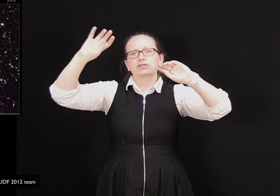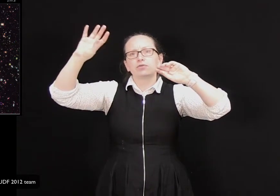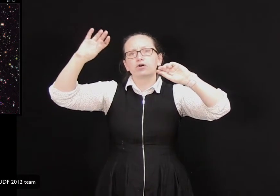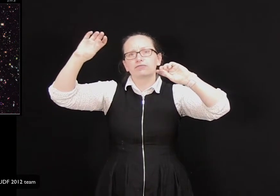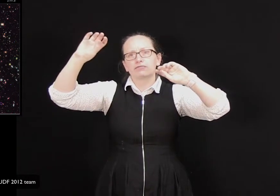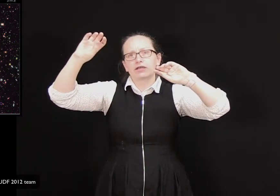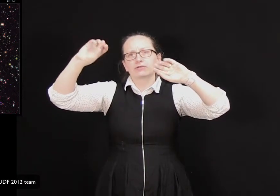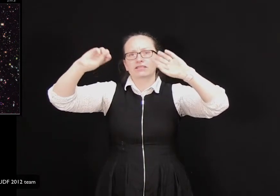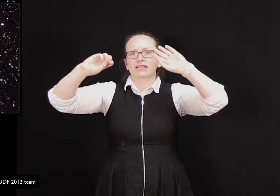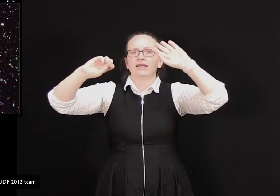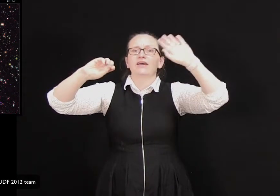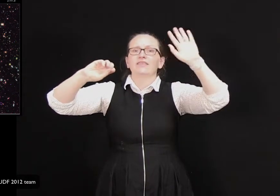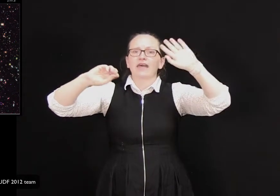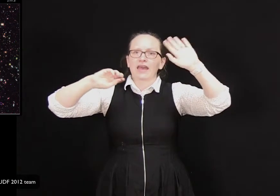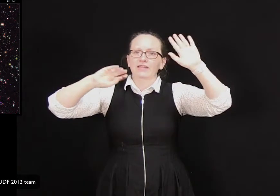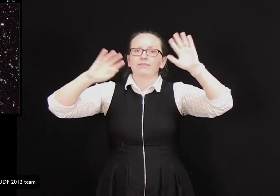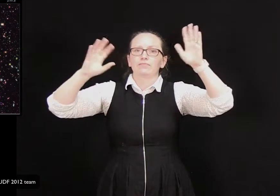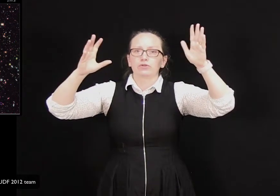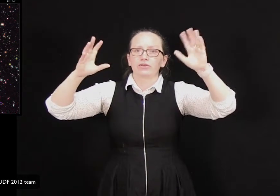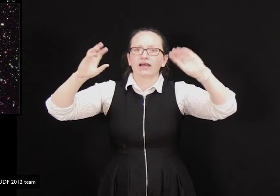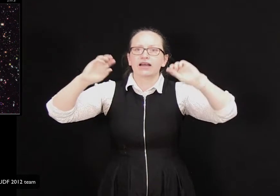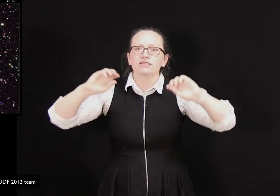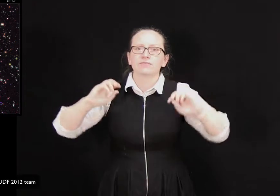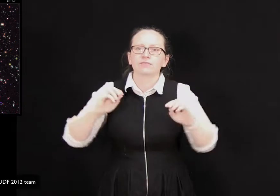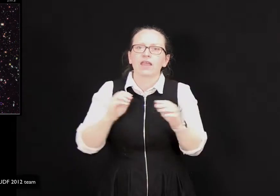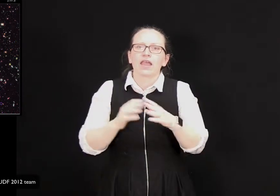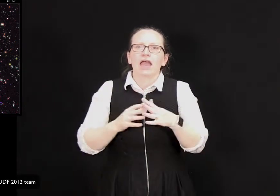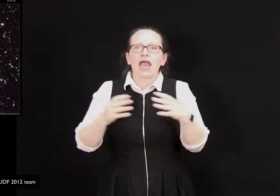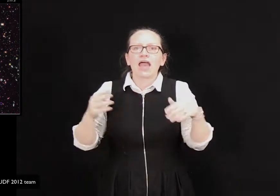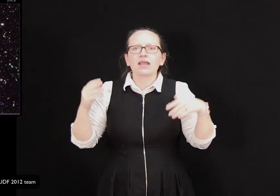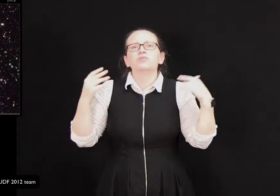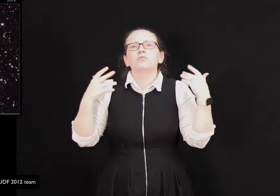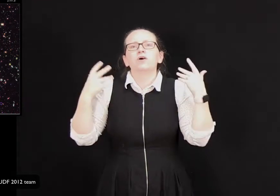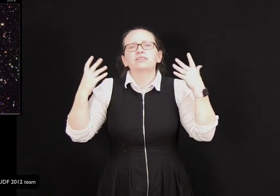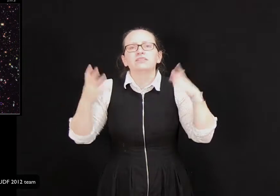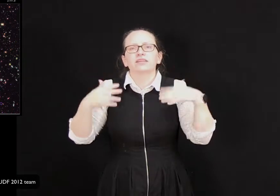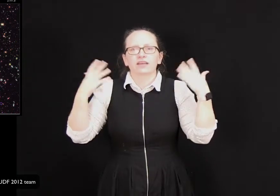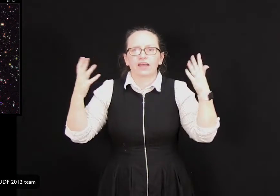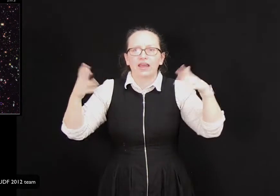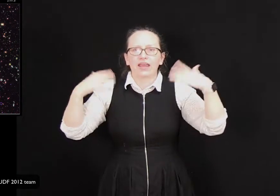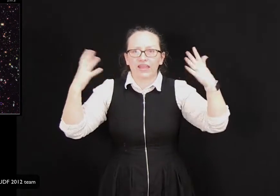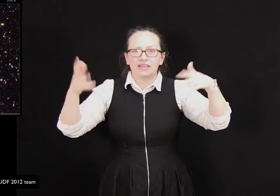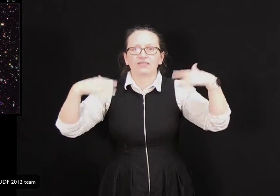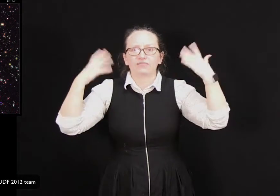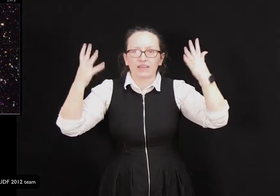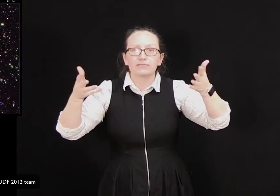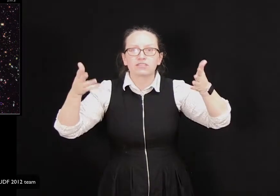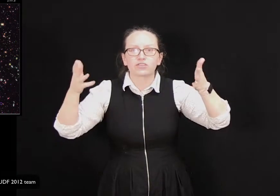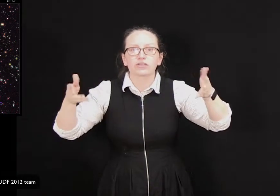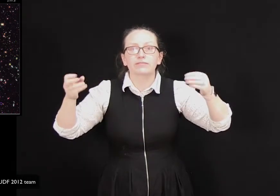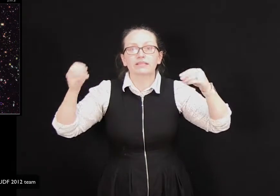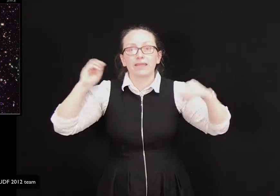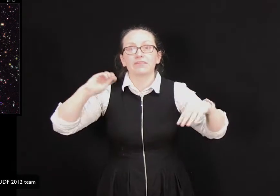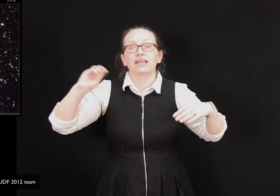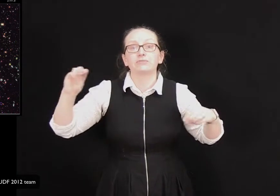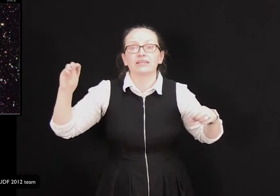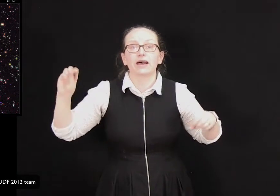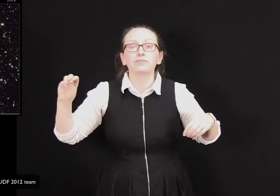smaller frequency than blue light. And what a famous astronomer named Edwin Hubble